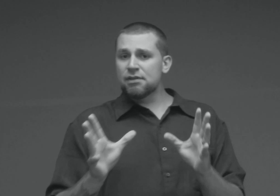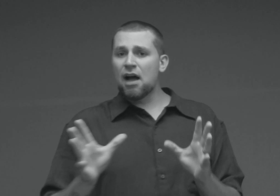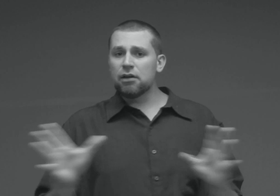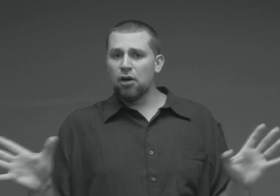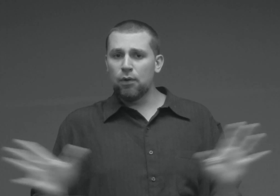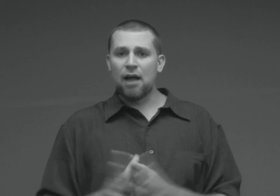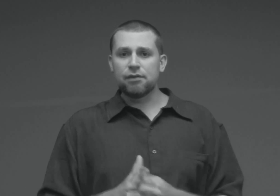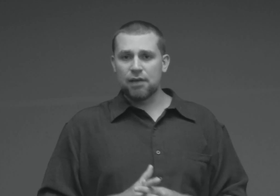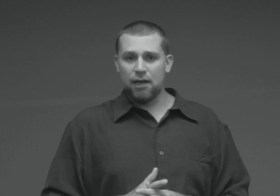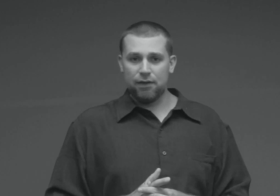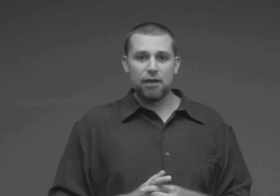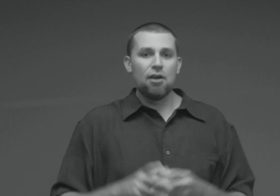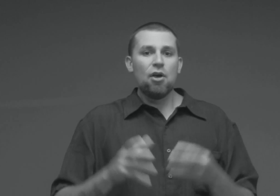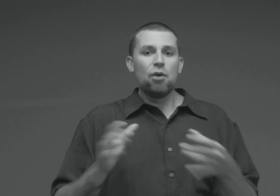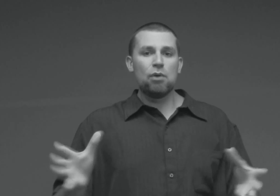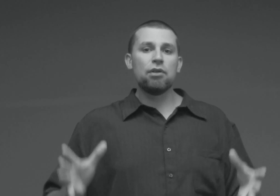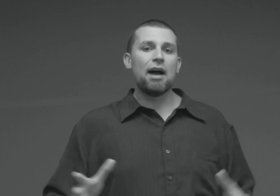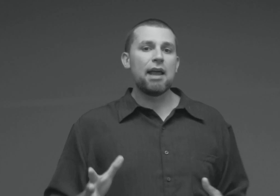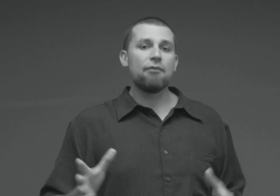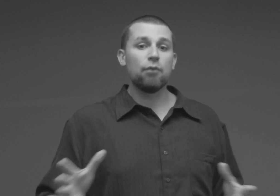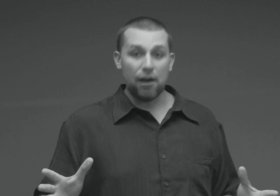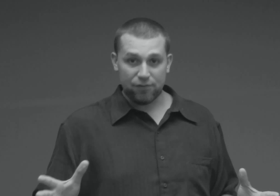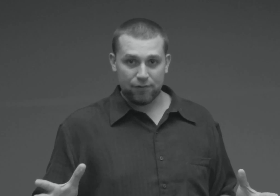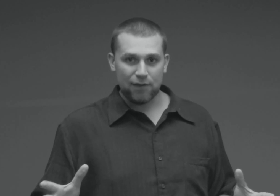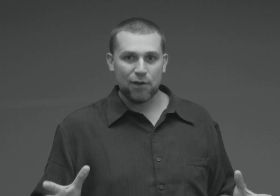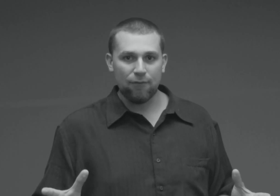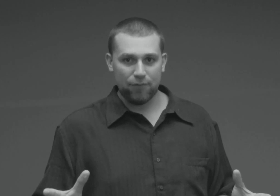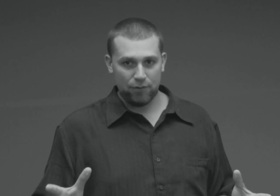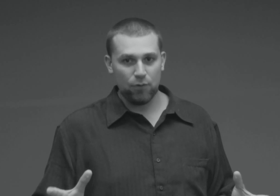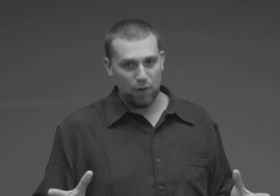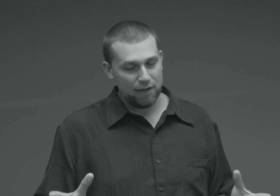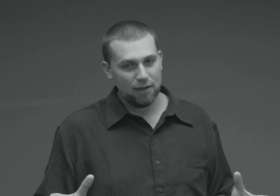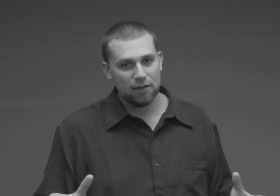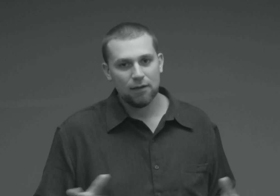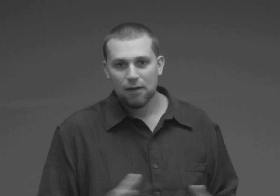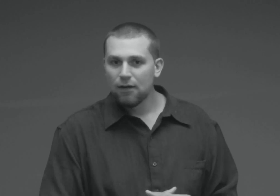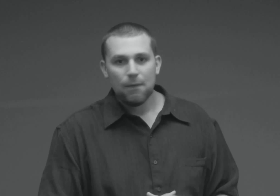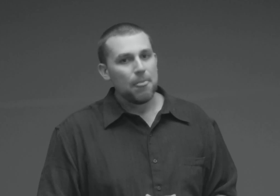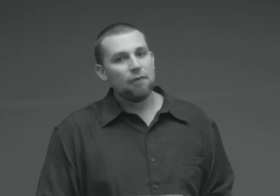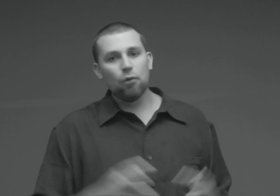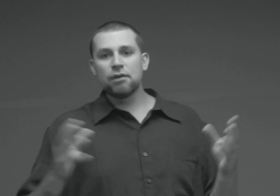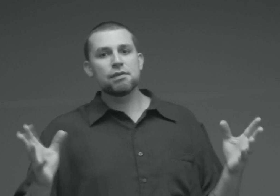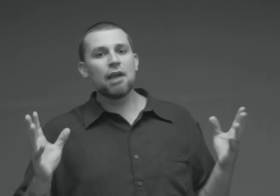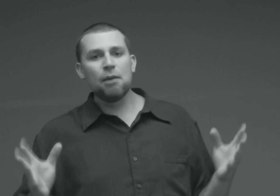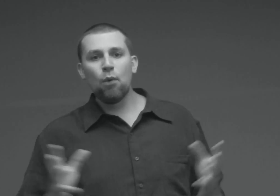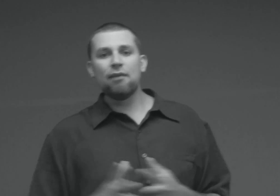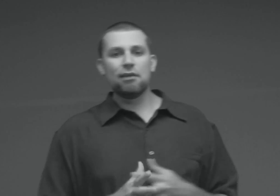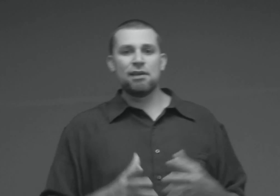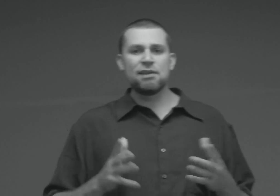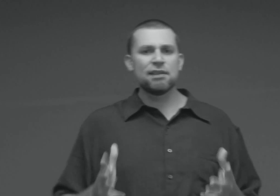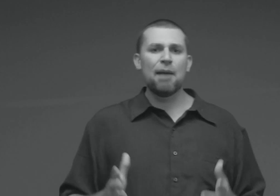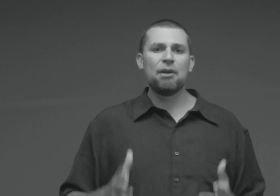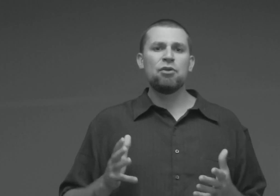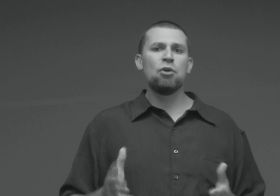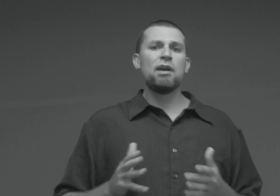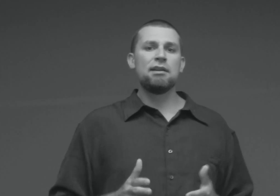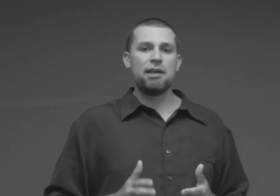does not go without saying that we will not have rest and comfort on the way. For in the same way that these salmon do indeed